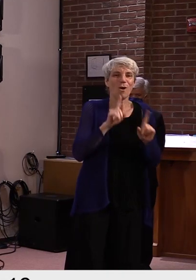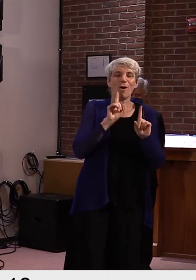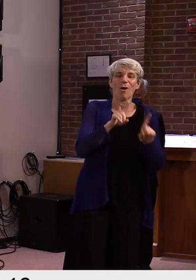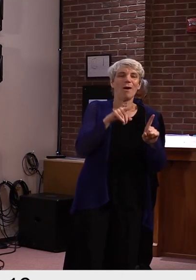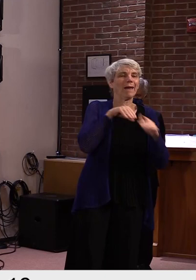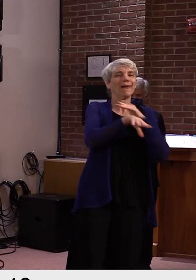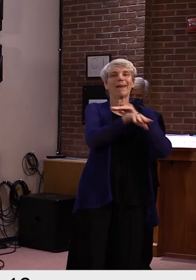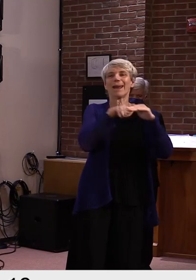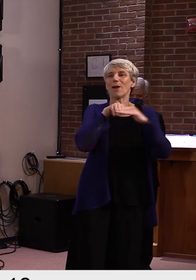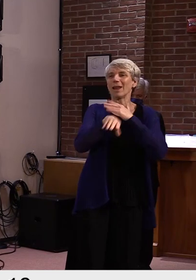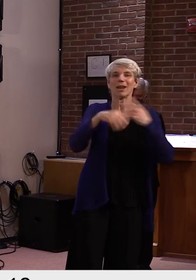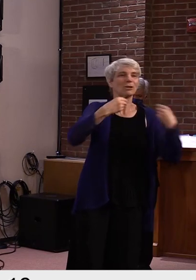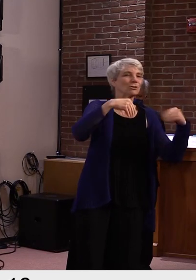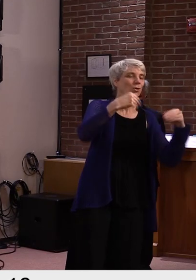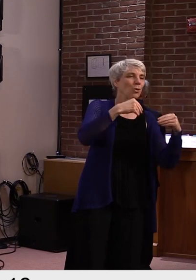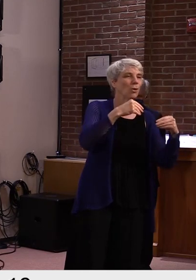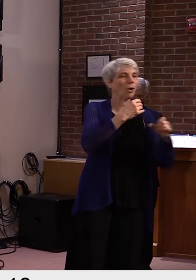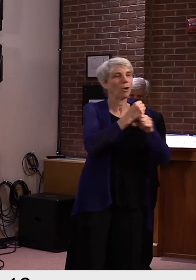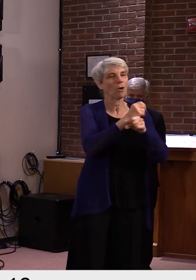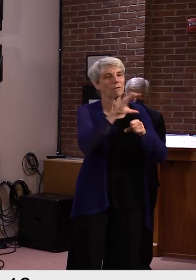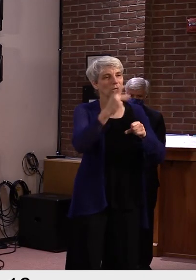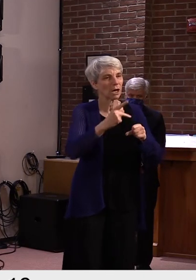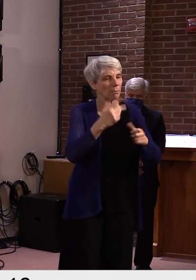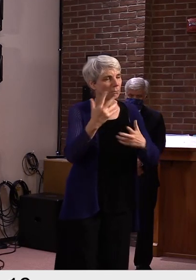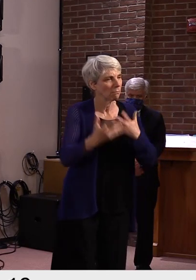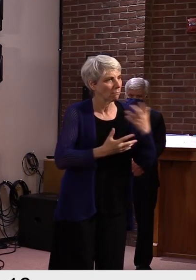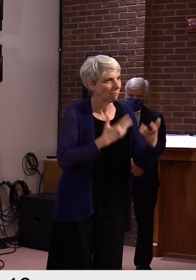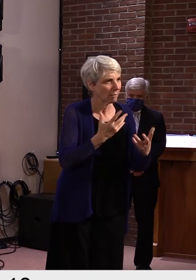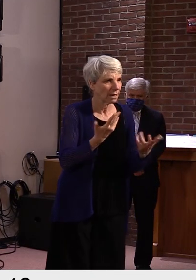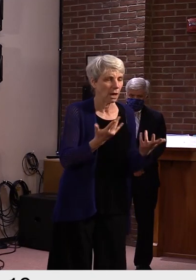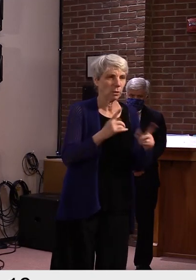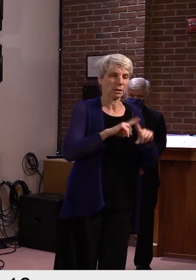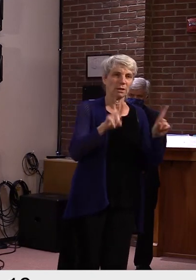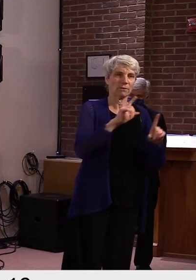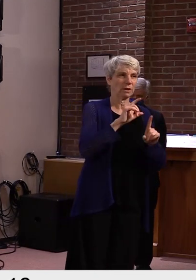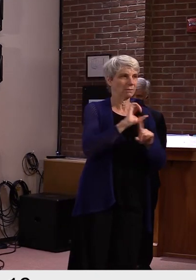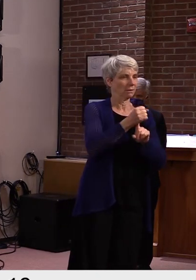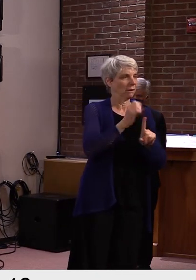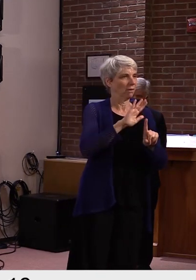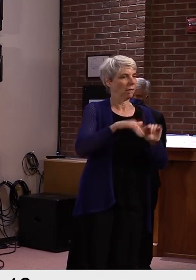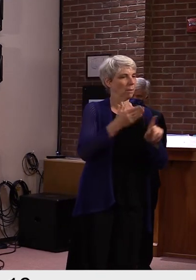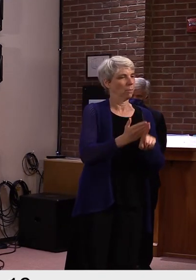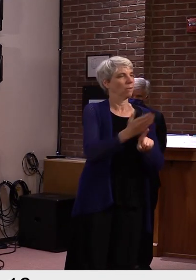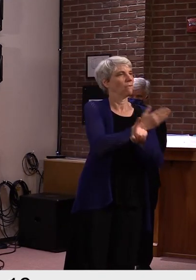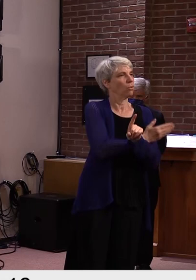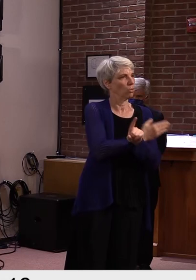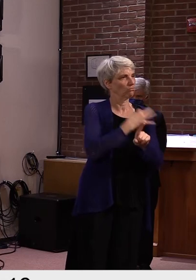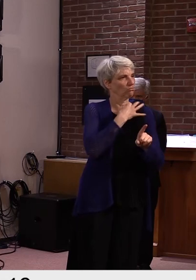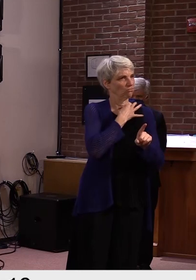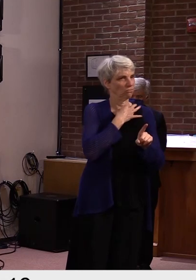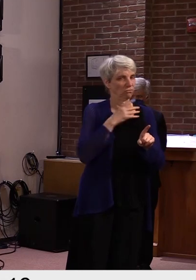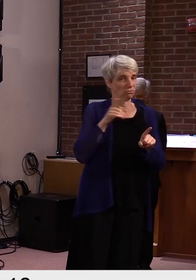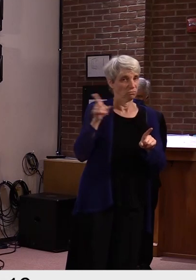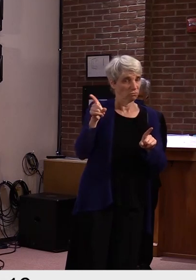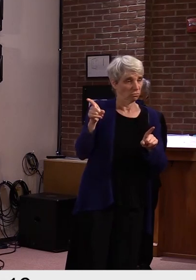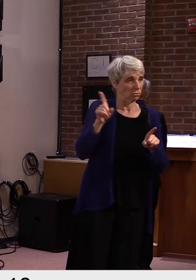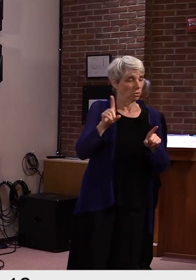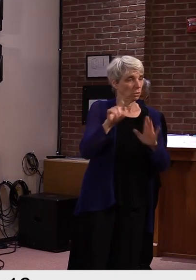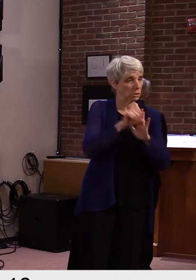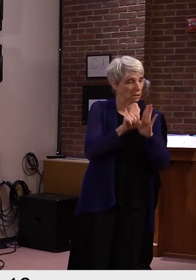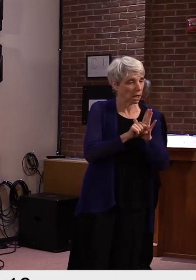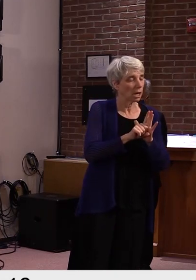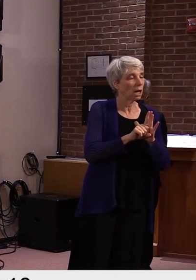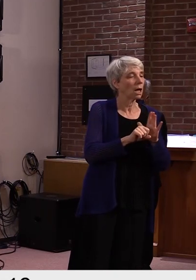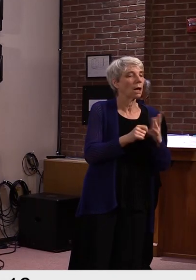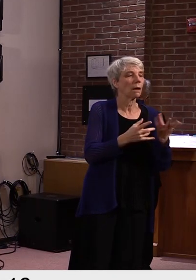suddenly they're in a slightly different posture because of COVID. So I'm just wondering if there's been any outreach to say if you're having,